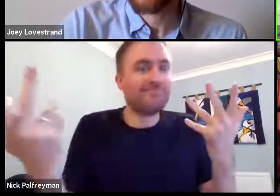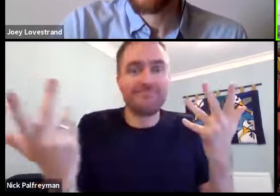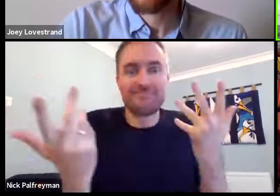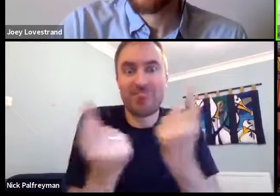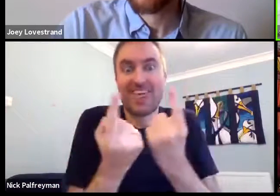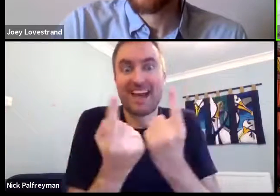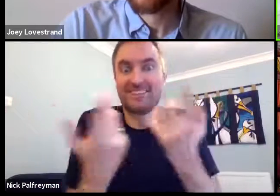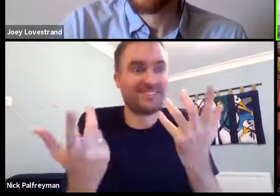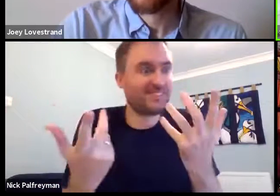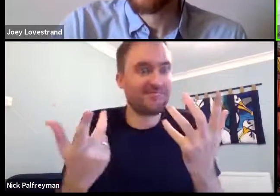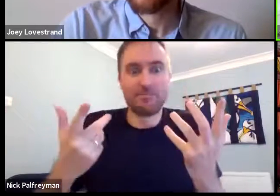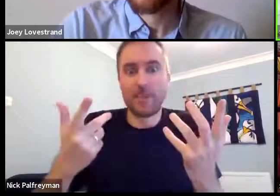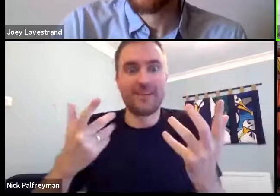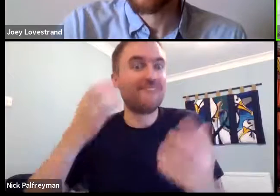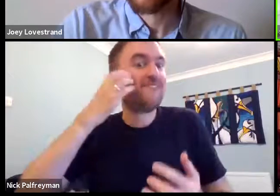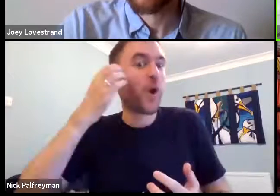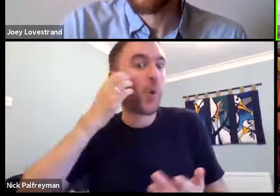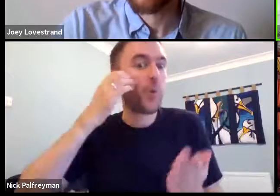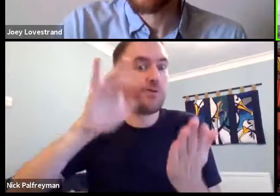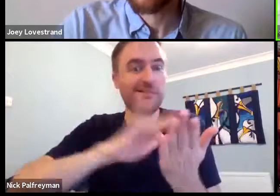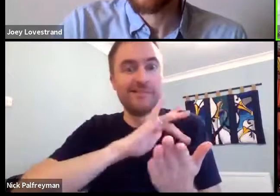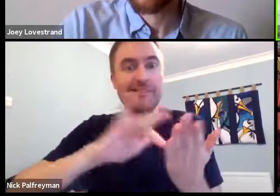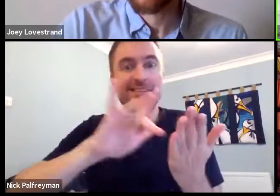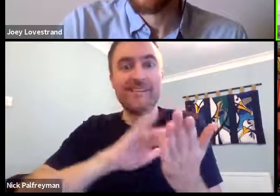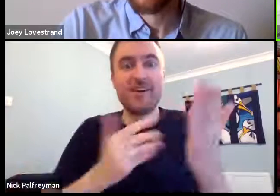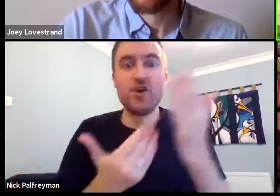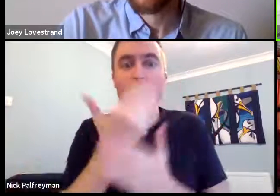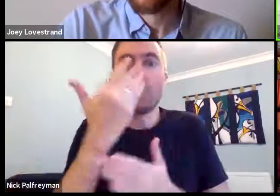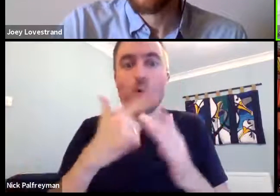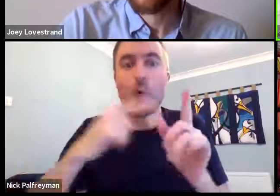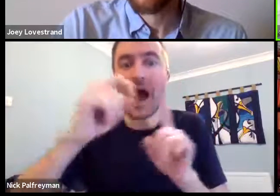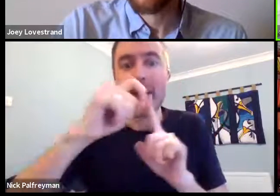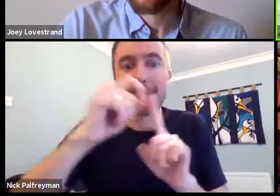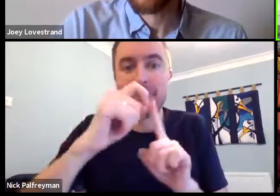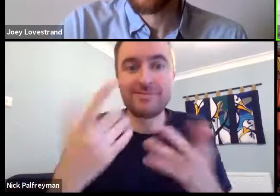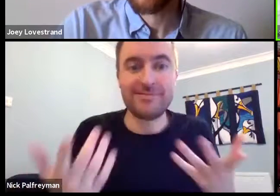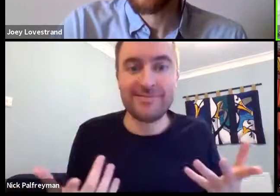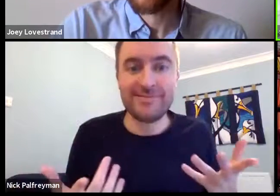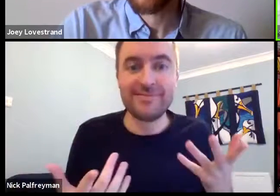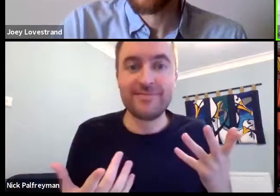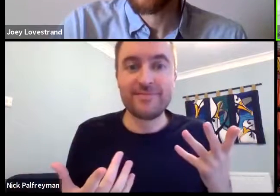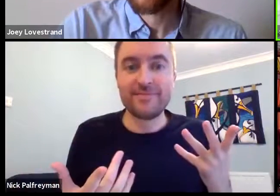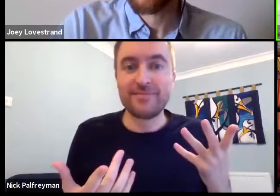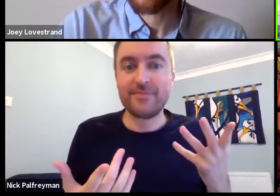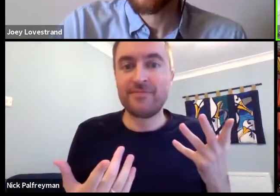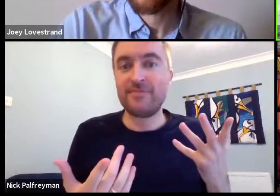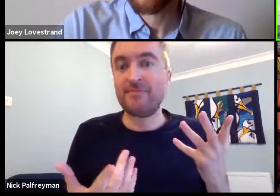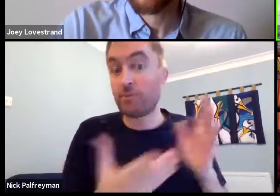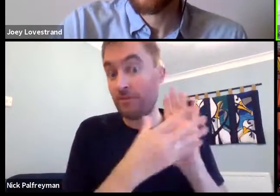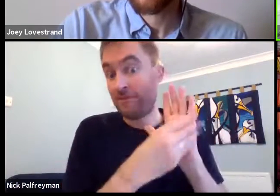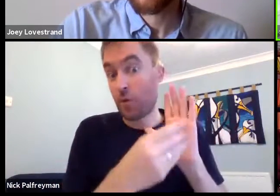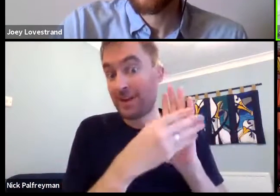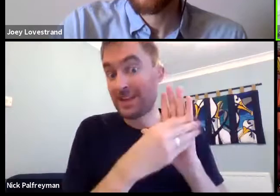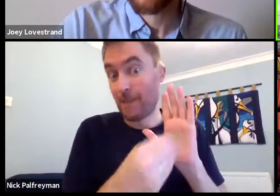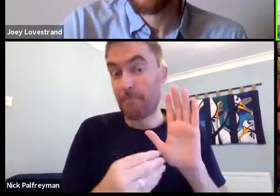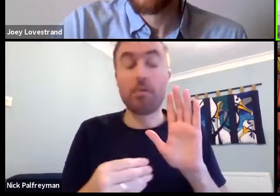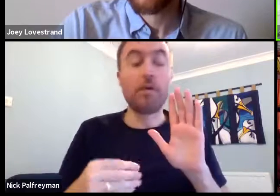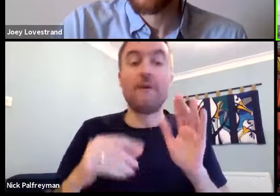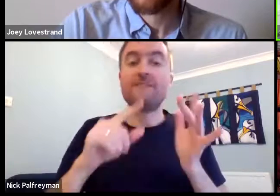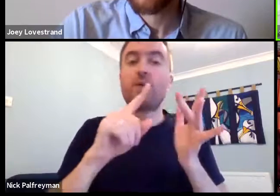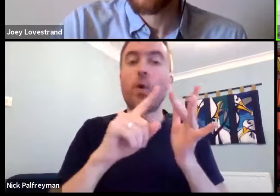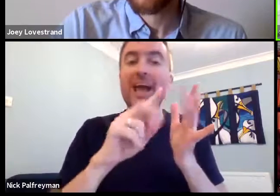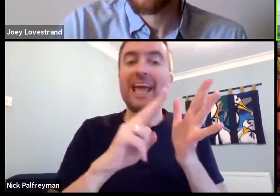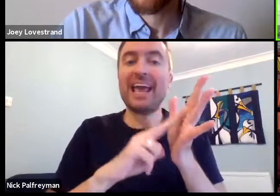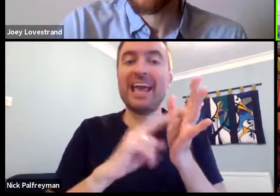obviously you have new technology and technology moves on. Things are invented. iPads, phones, apps are invented.